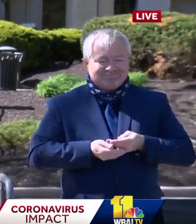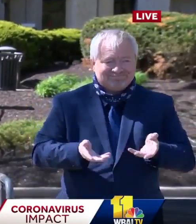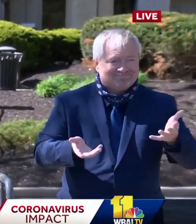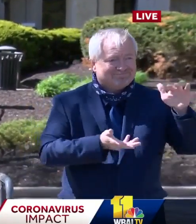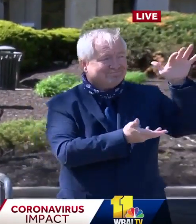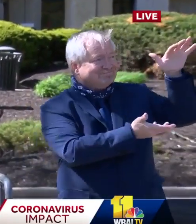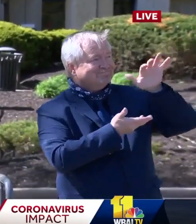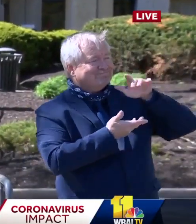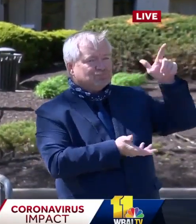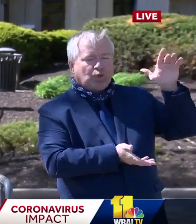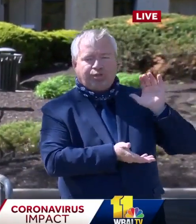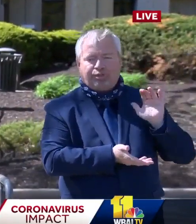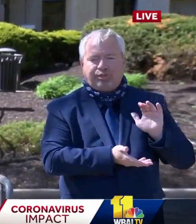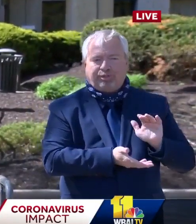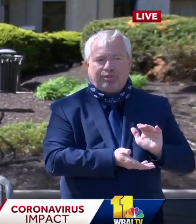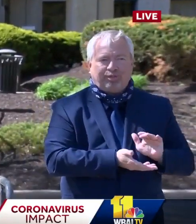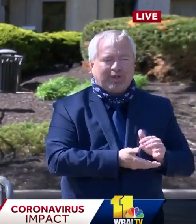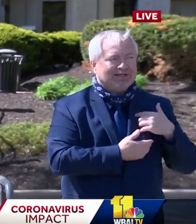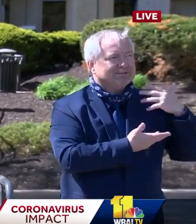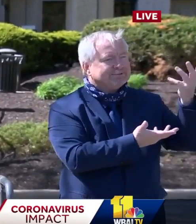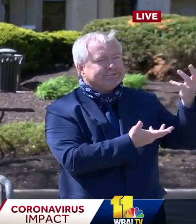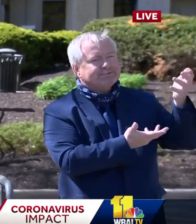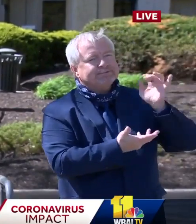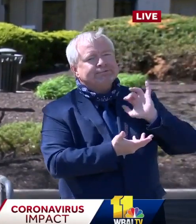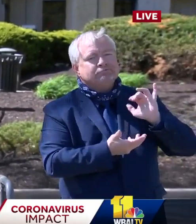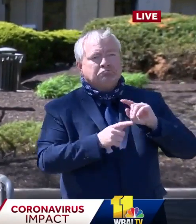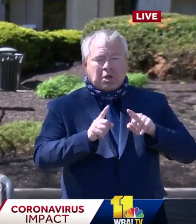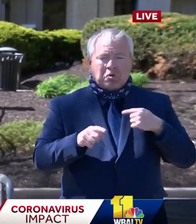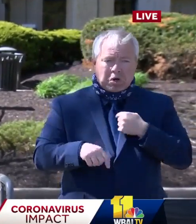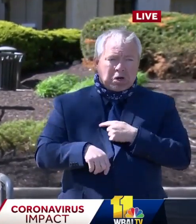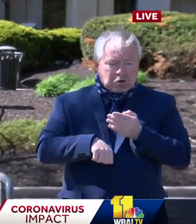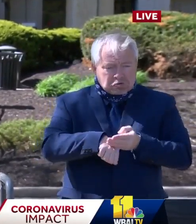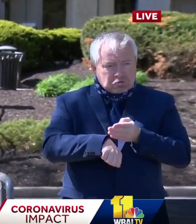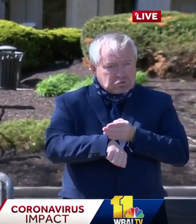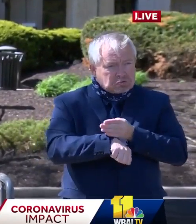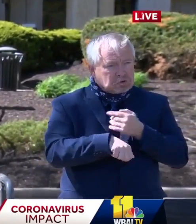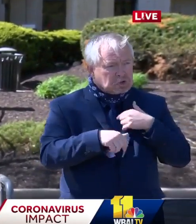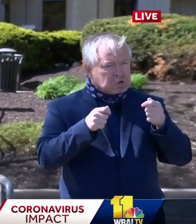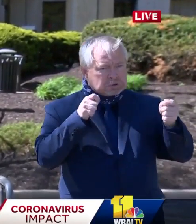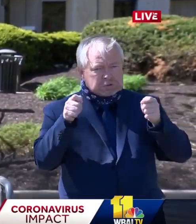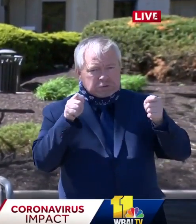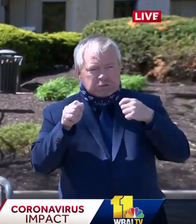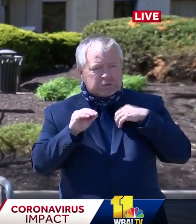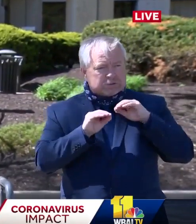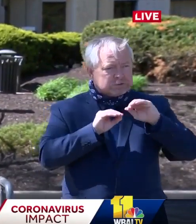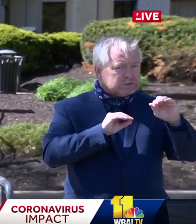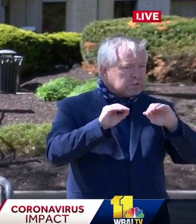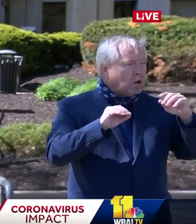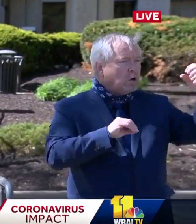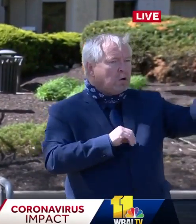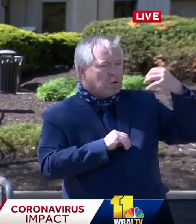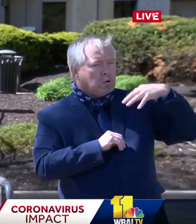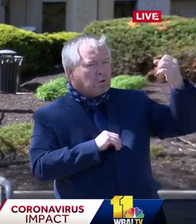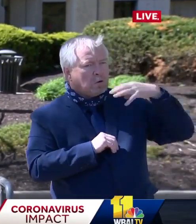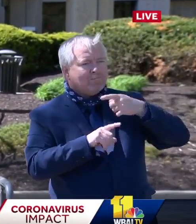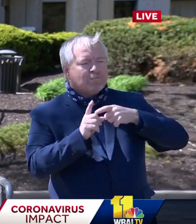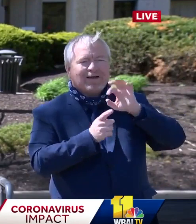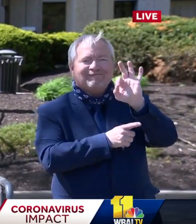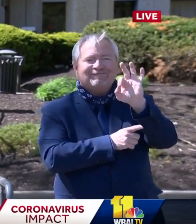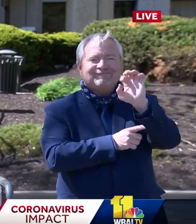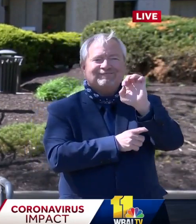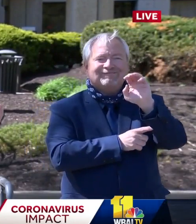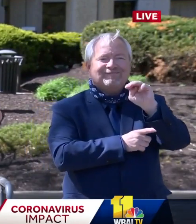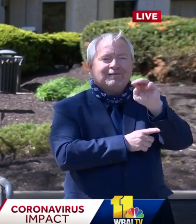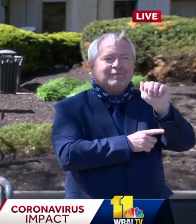And that's improving everywhere. We're getting more assistance from FEMA and we're getting more